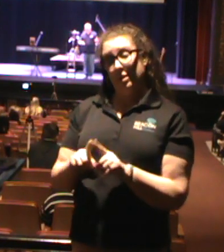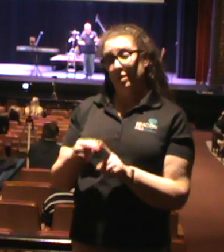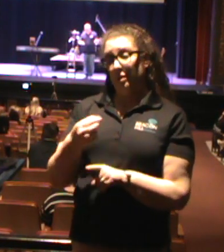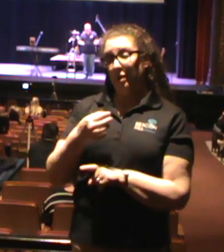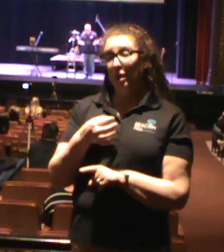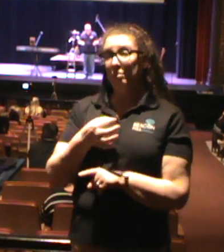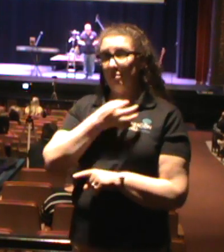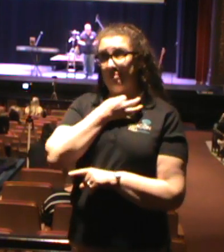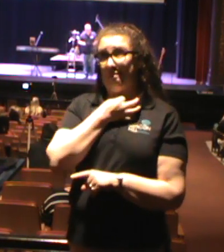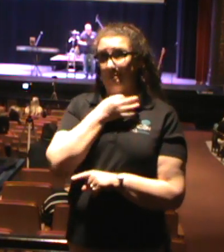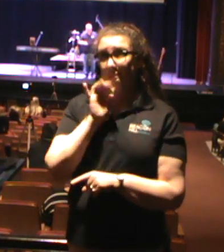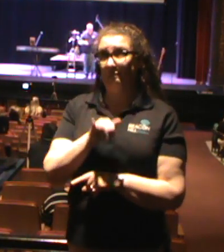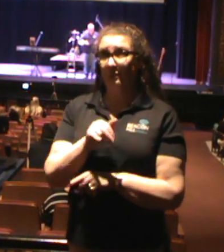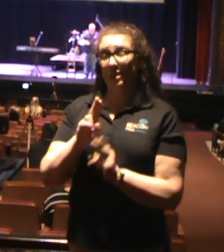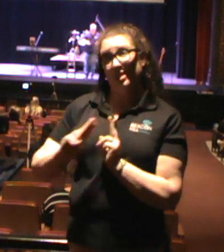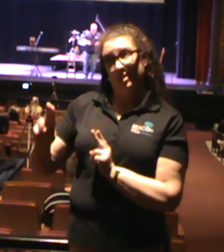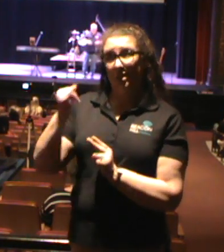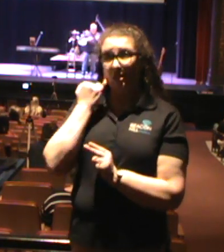if I did.